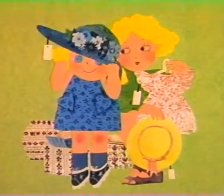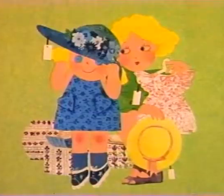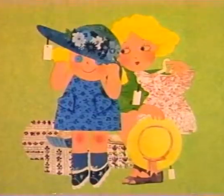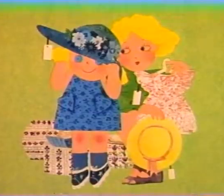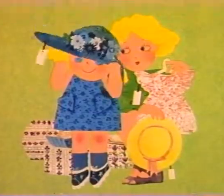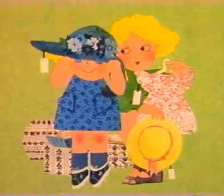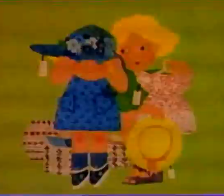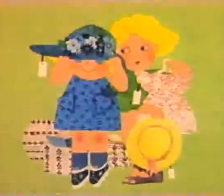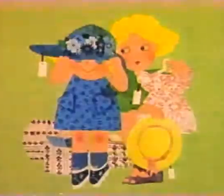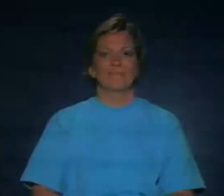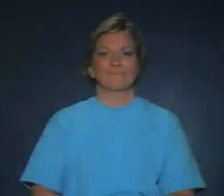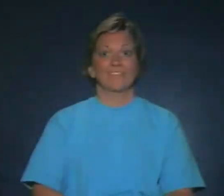hats.